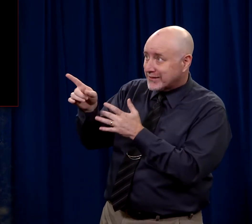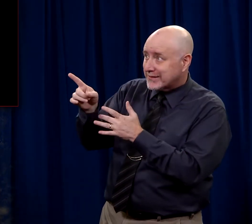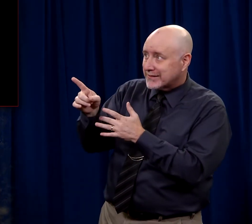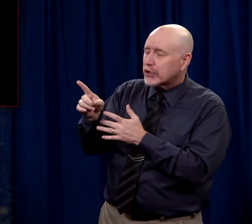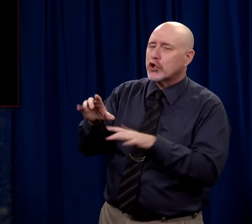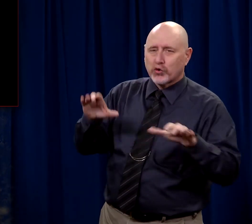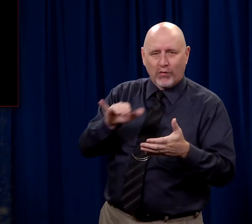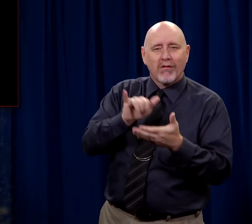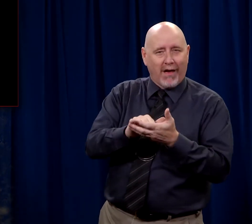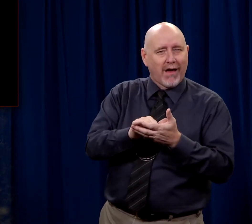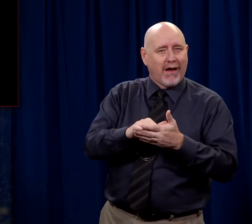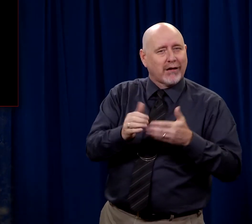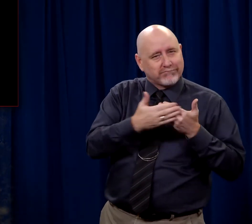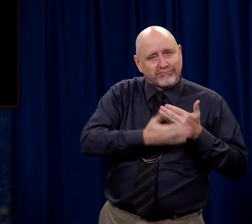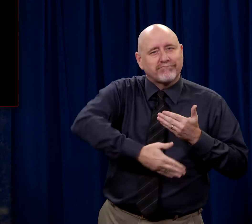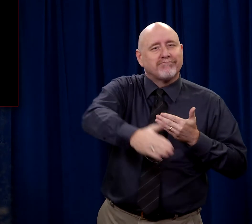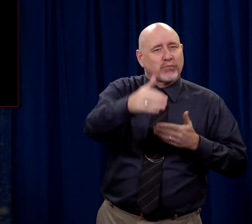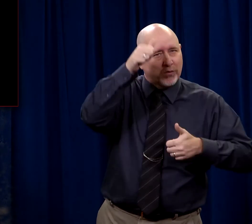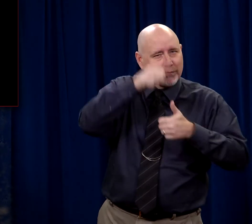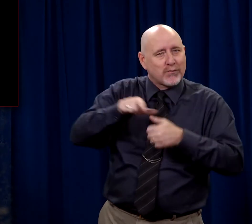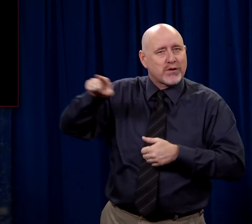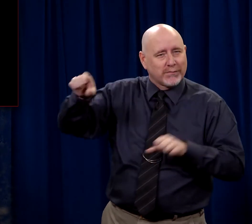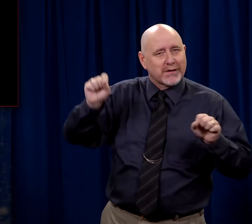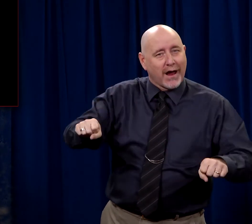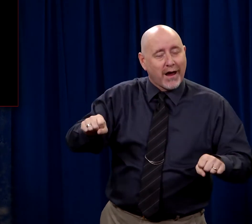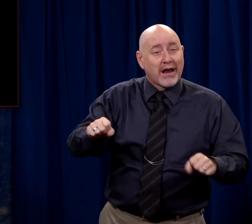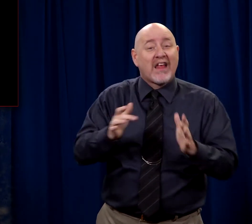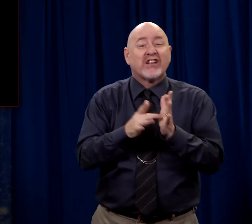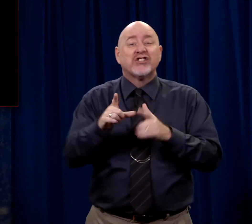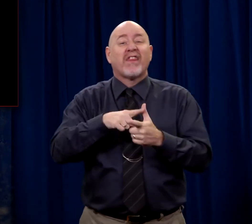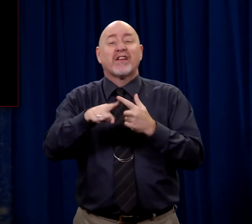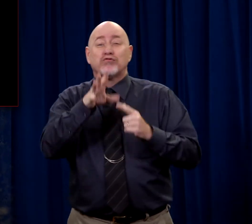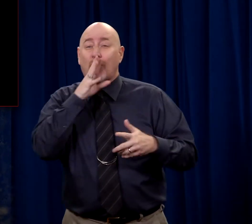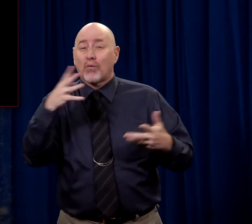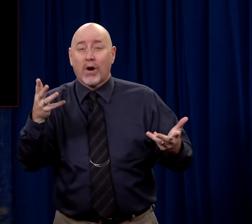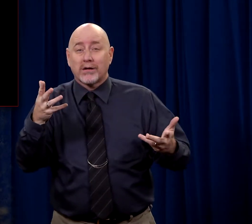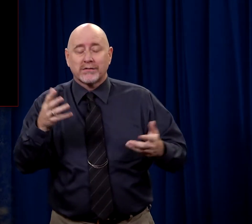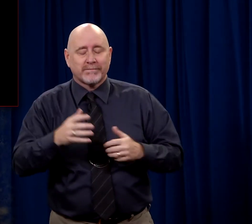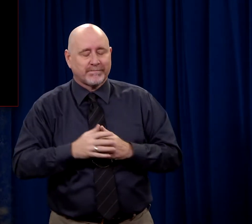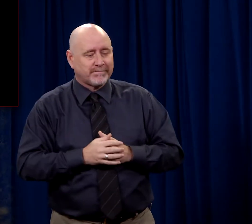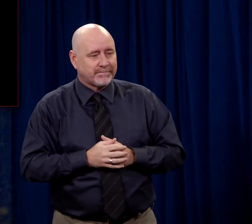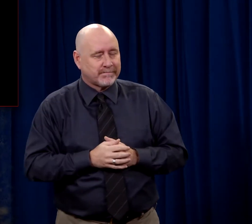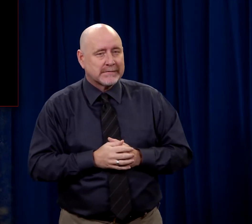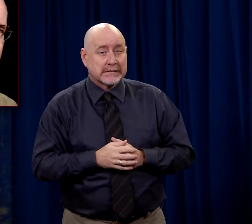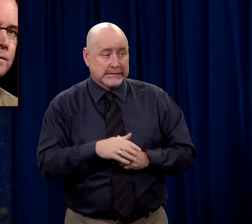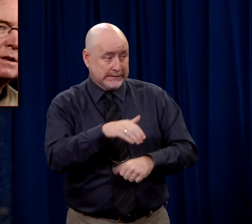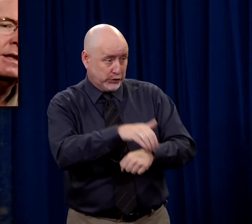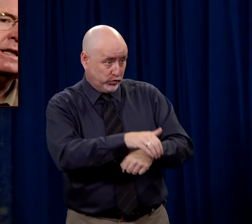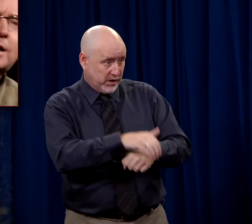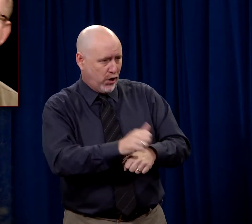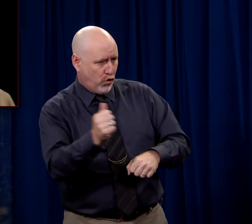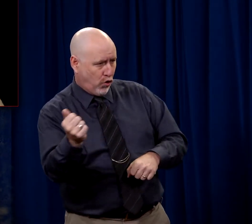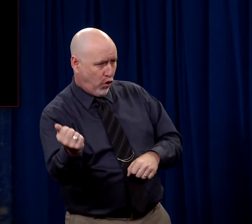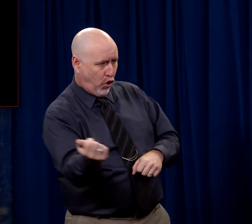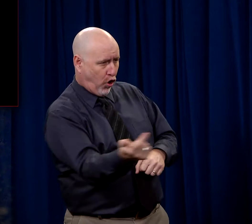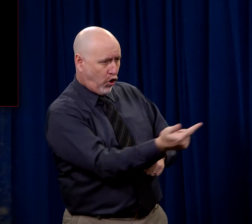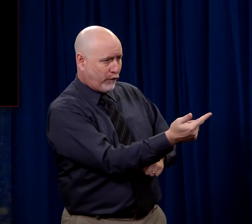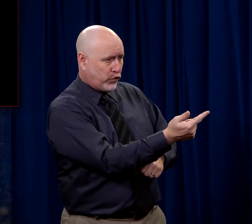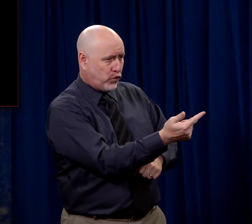could practice and could remember. And then He said this, this night all of you are